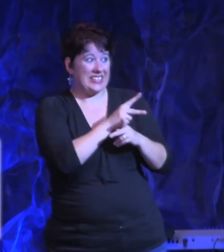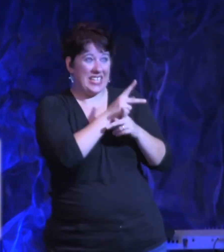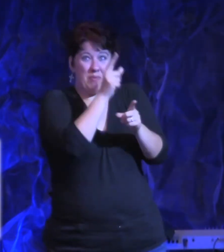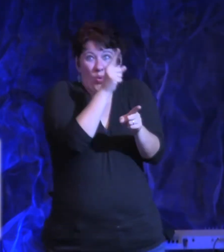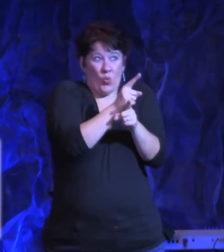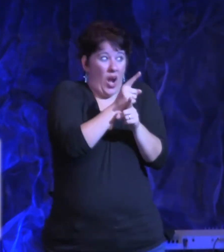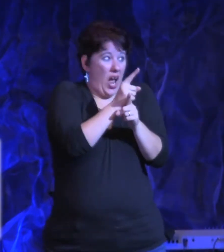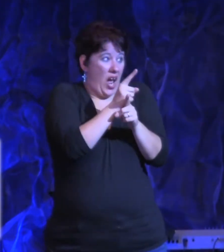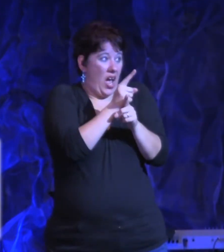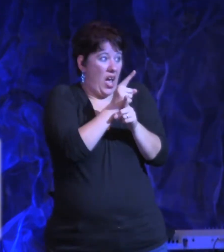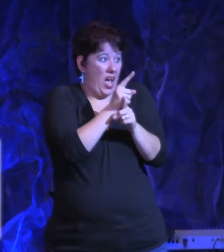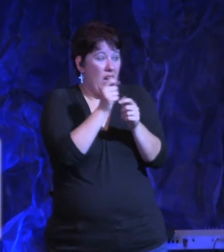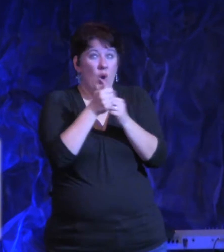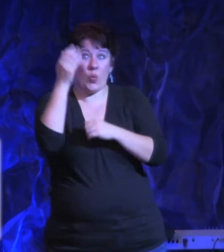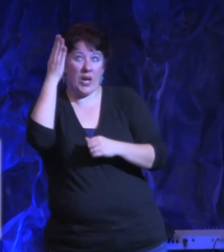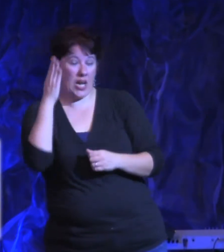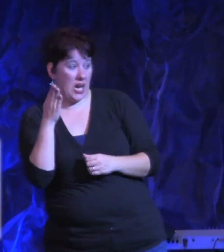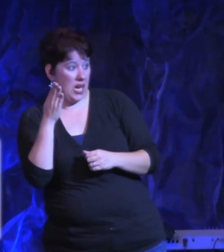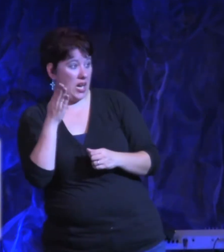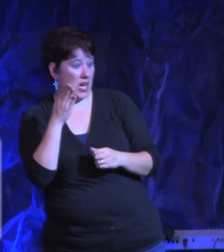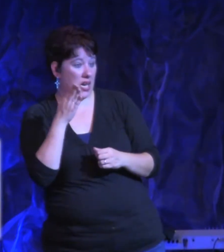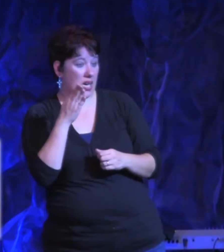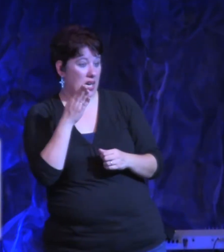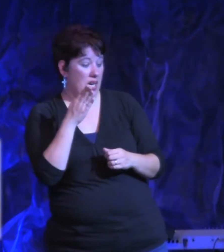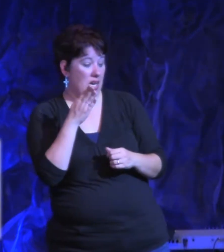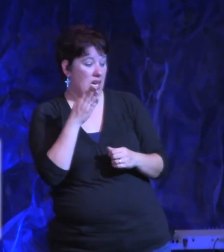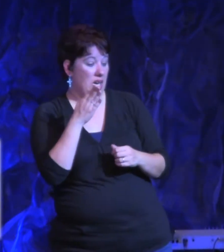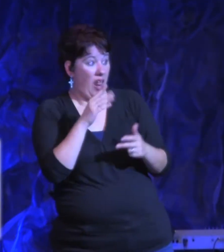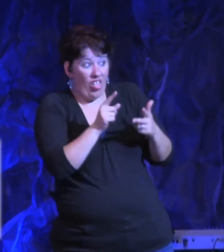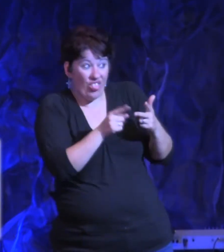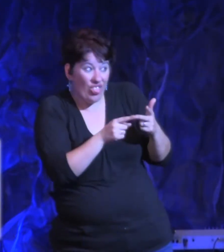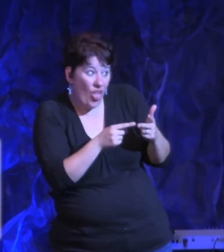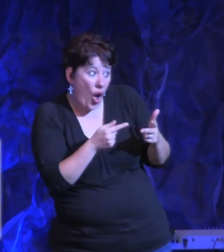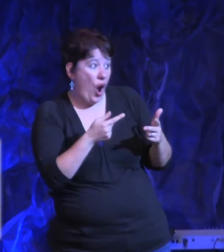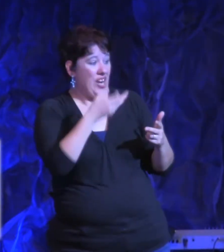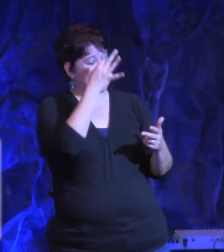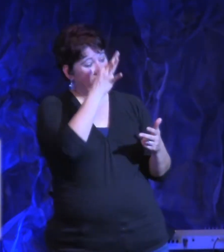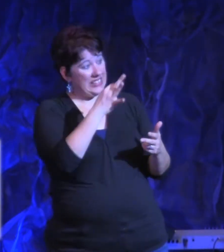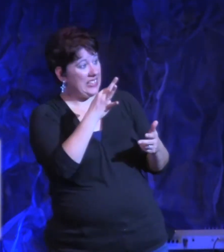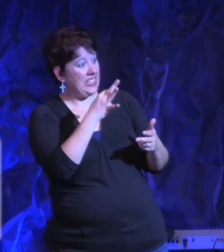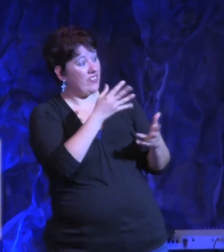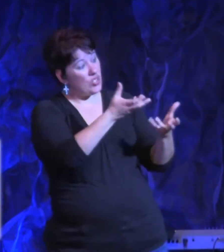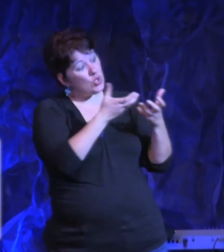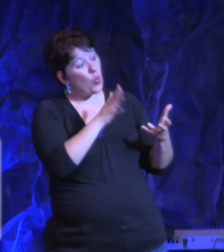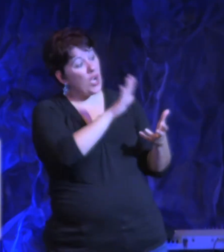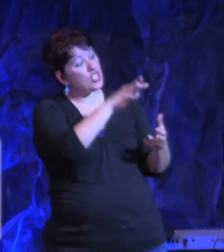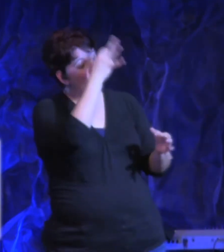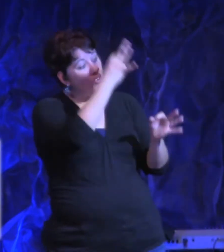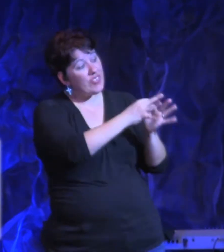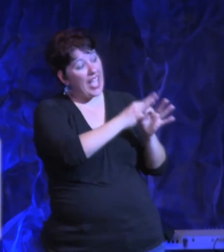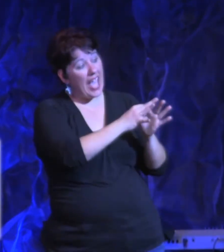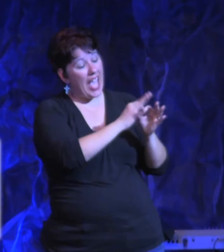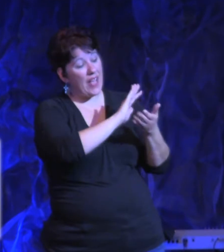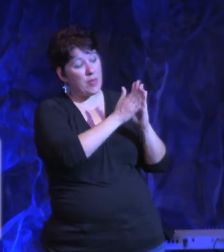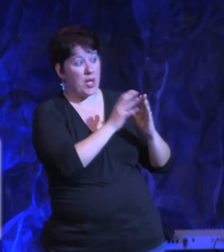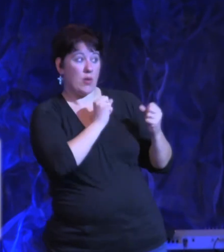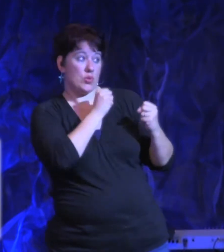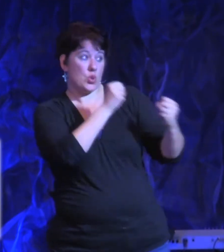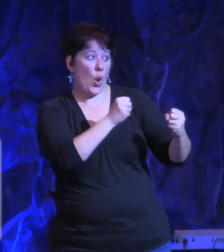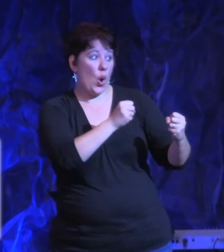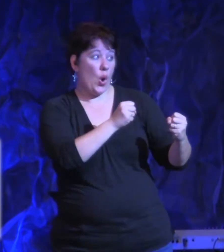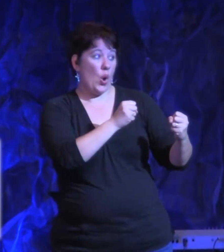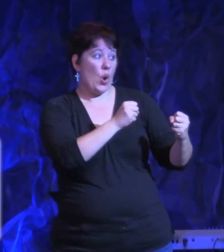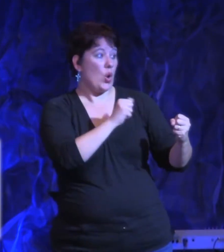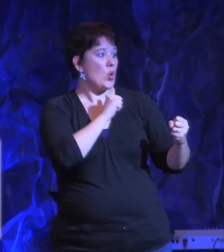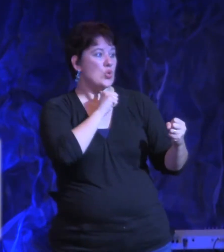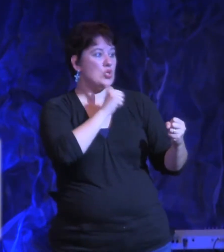last point. But then number three, said, if we desire our faith to be strengthened, we should not shrink back from opportunities